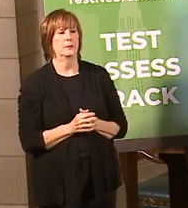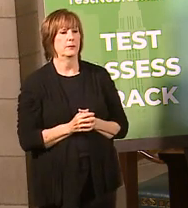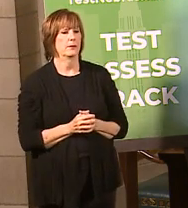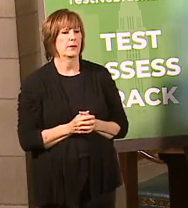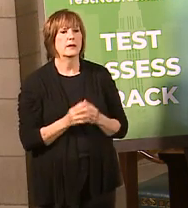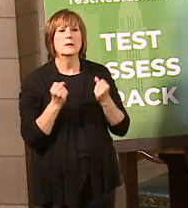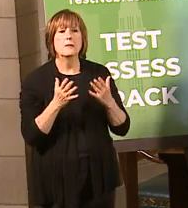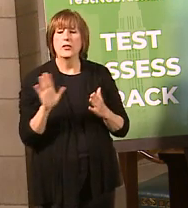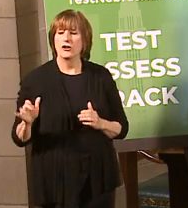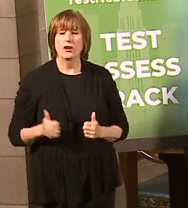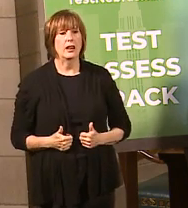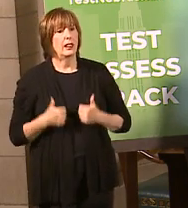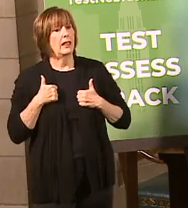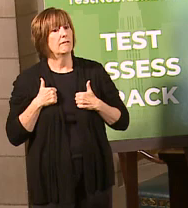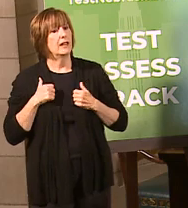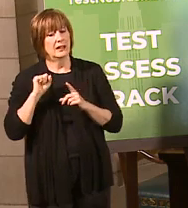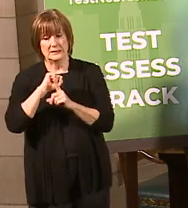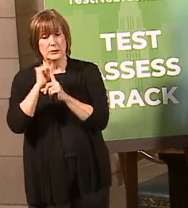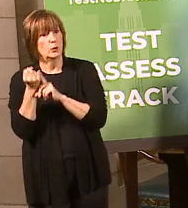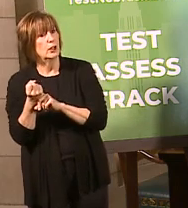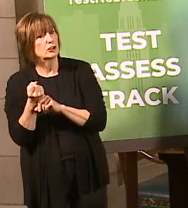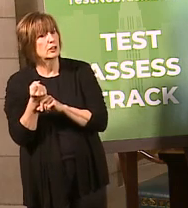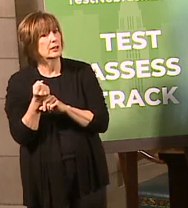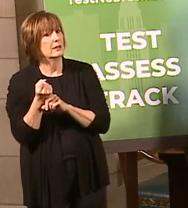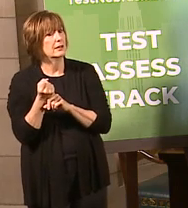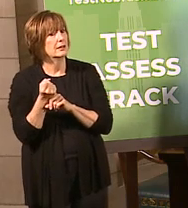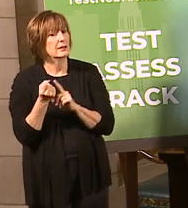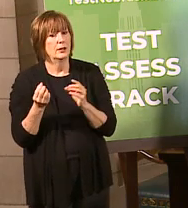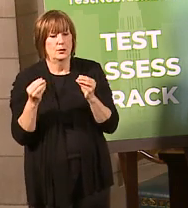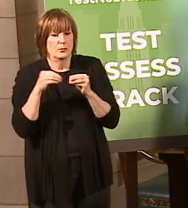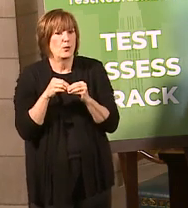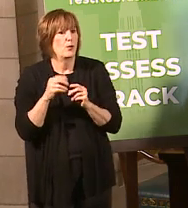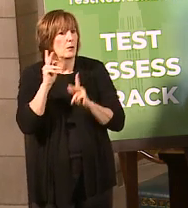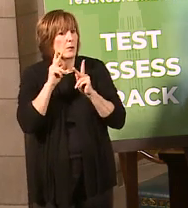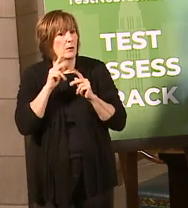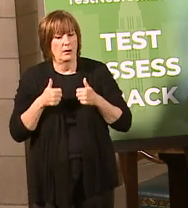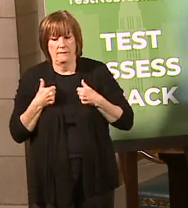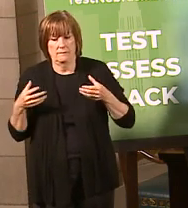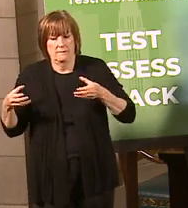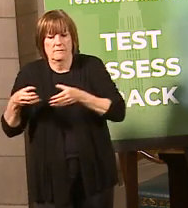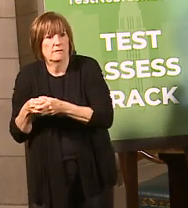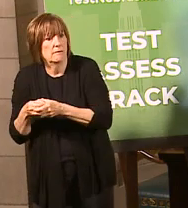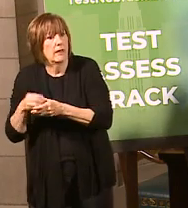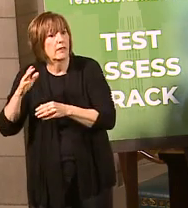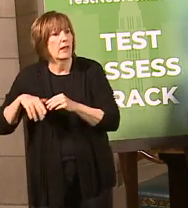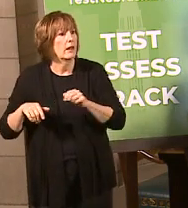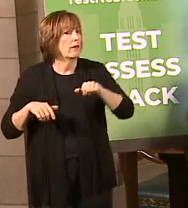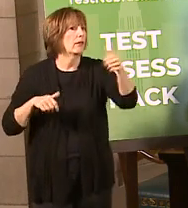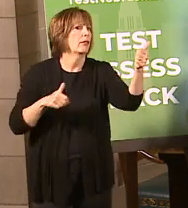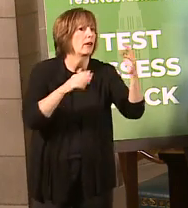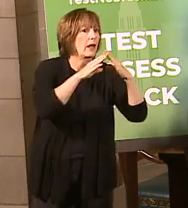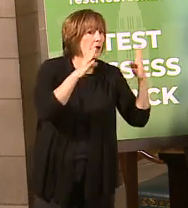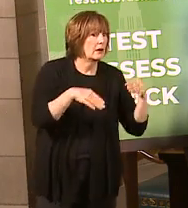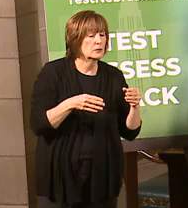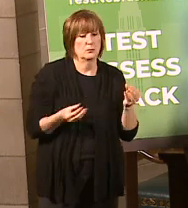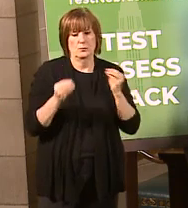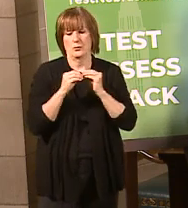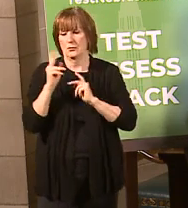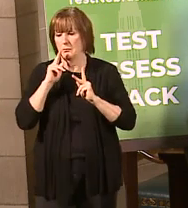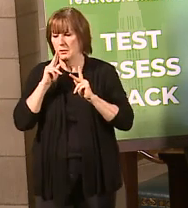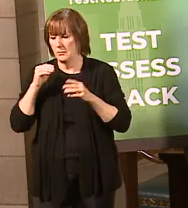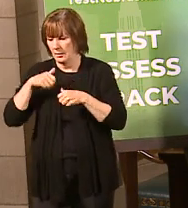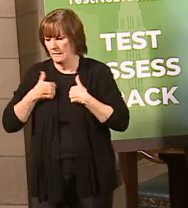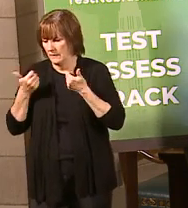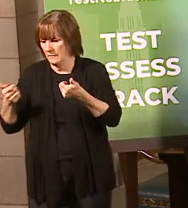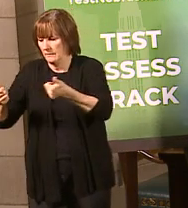A lot of their living conditions are much more densely, you know, packed than maybe somebody else's house, so we've got more people living in a household.